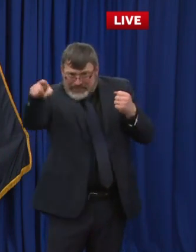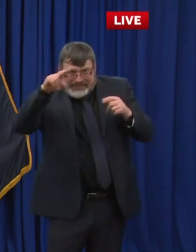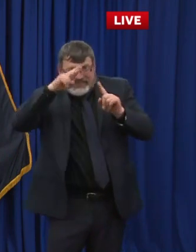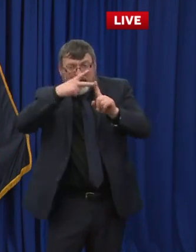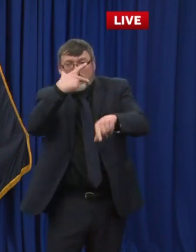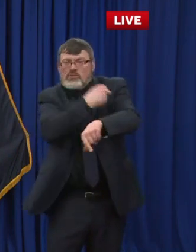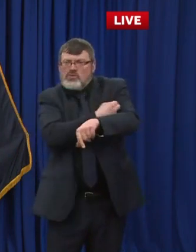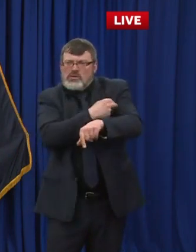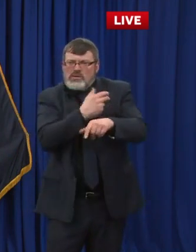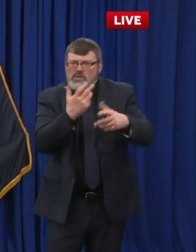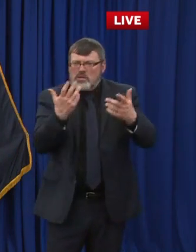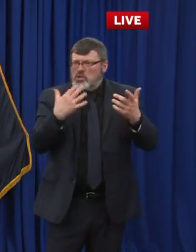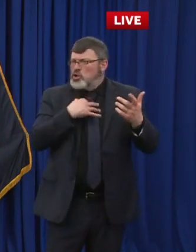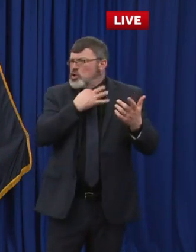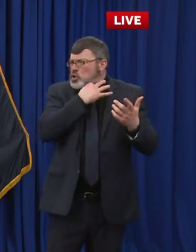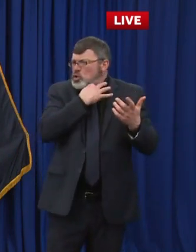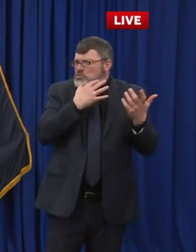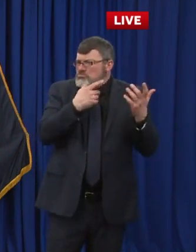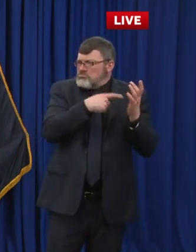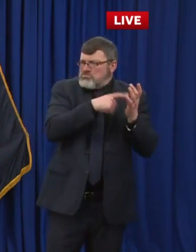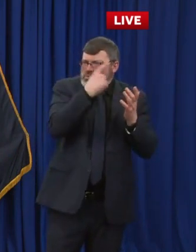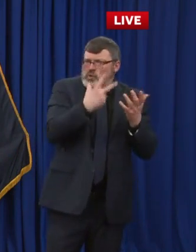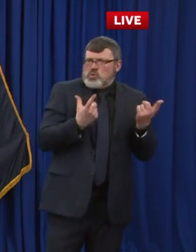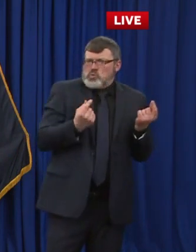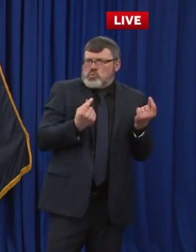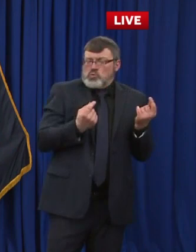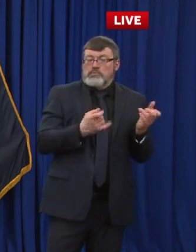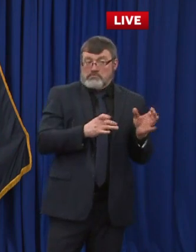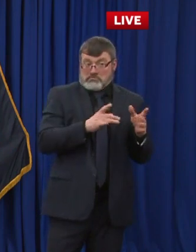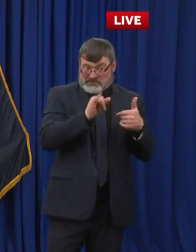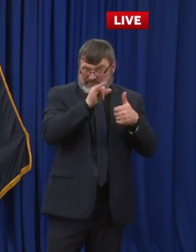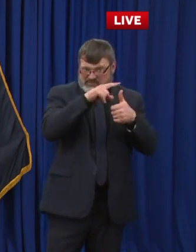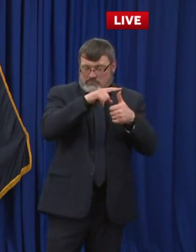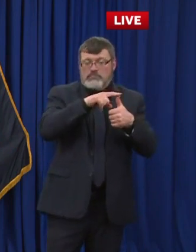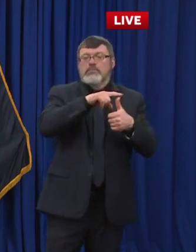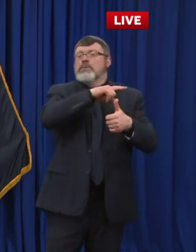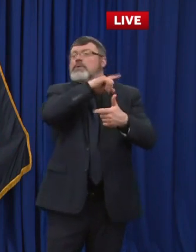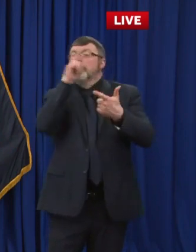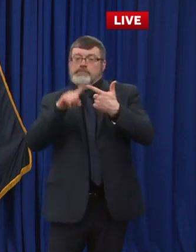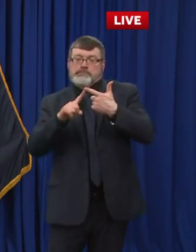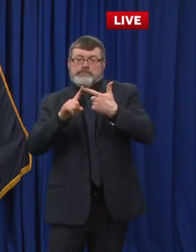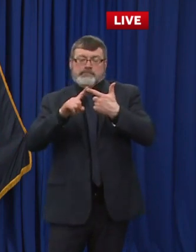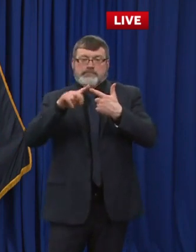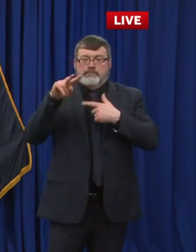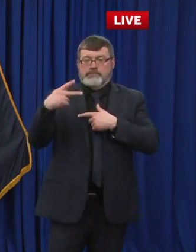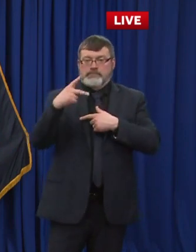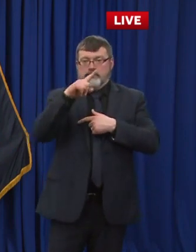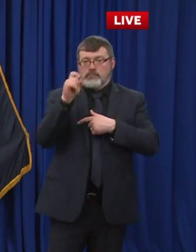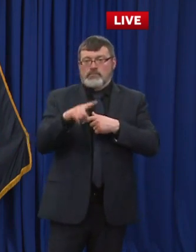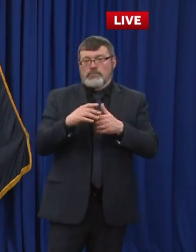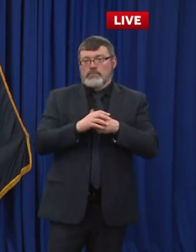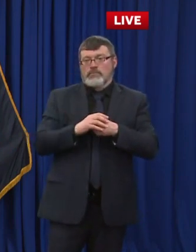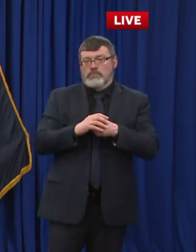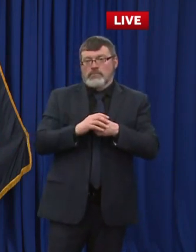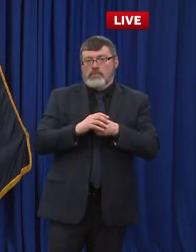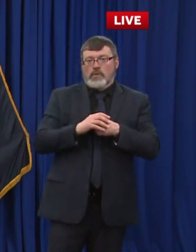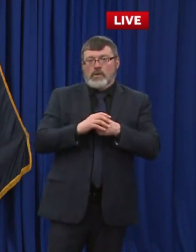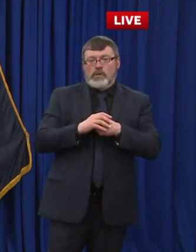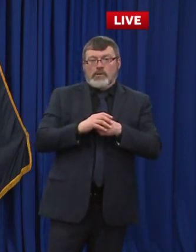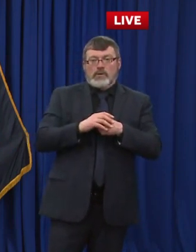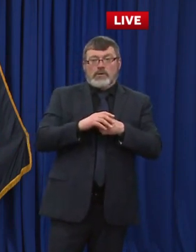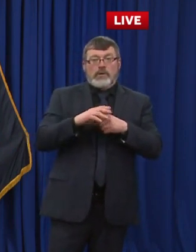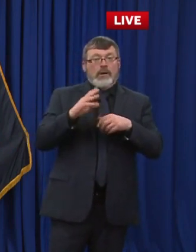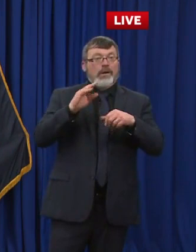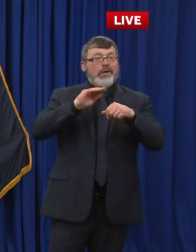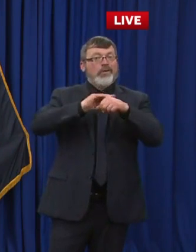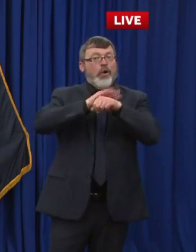one is related to that. People that are concerned about this say that with the variants, they think that getting one dose of the vaccine is better than getting